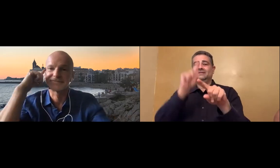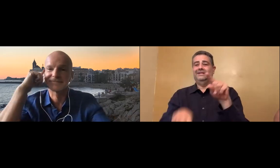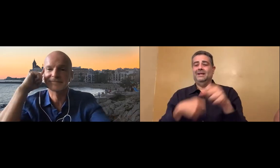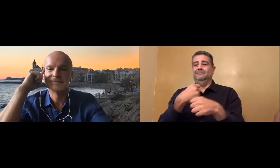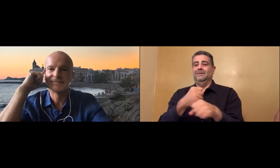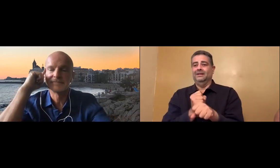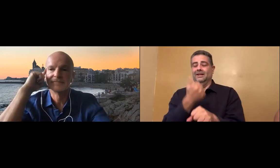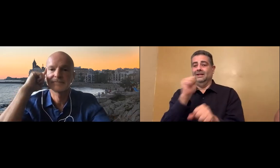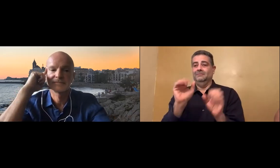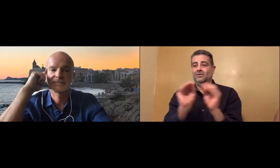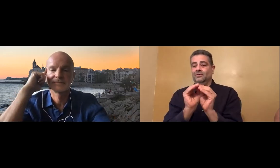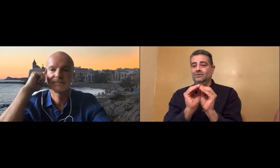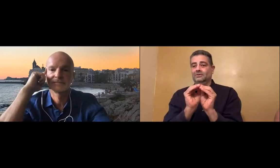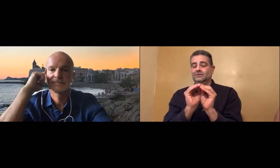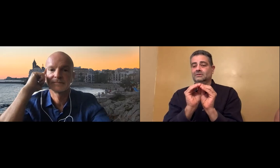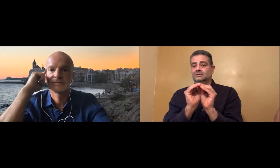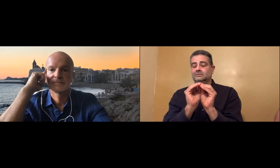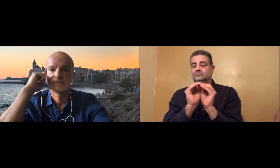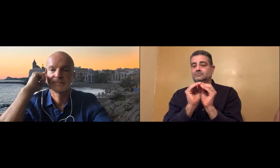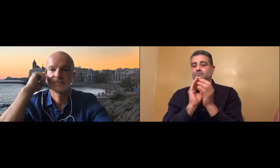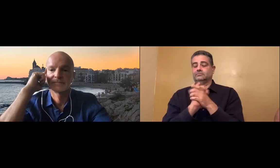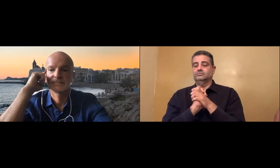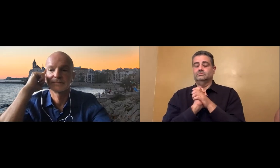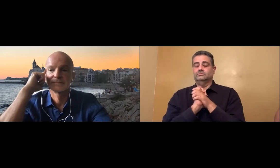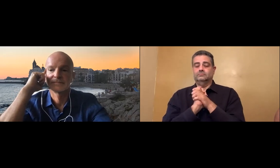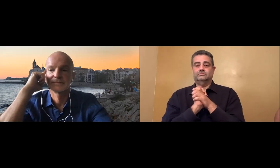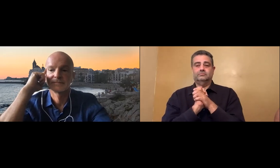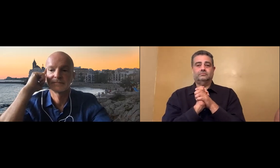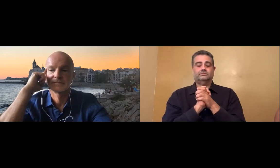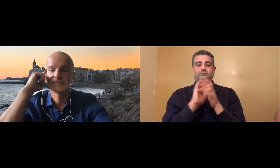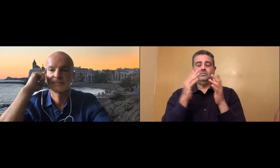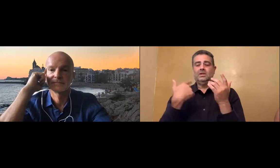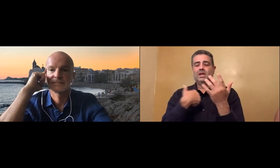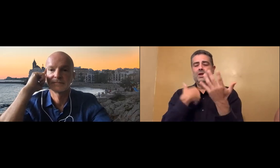There's really no call that we can't make anymore.